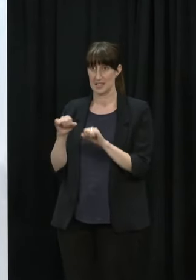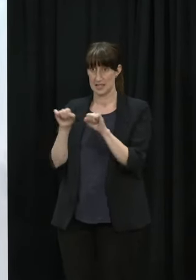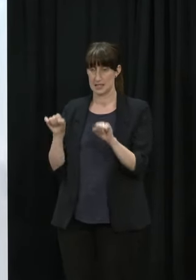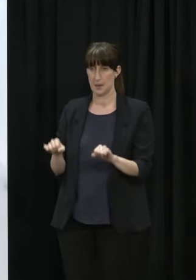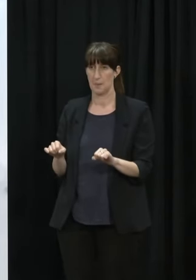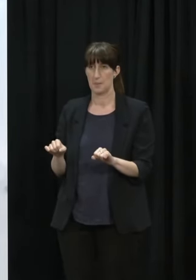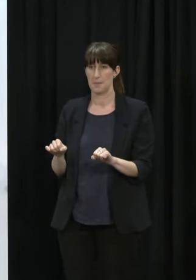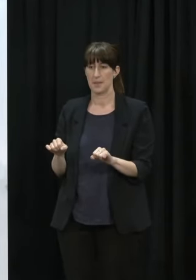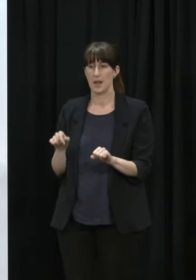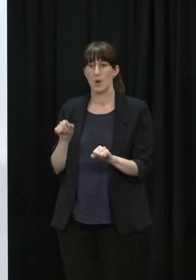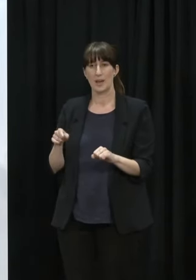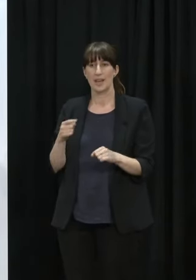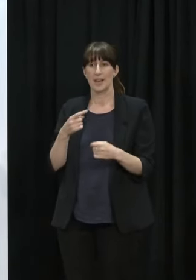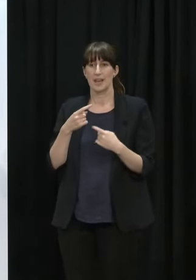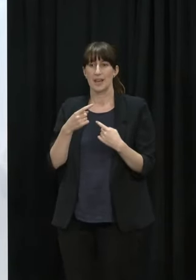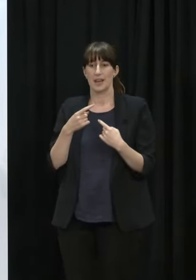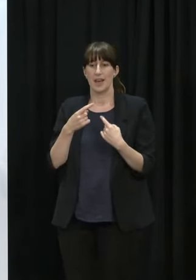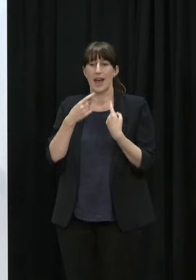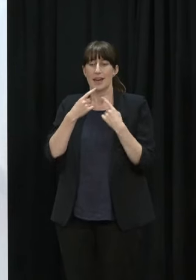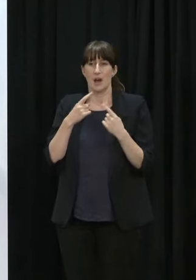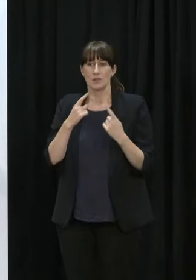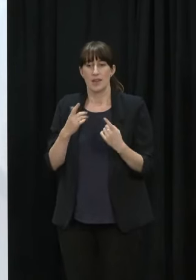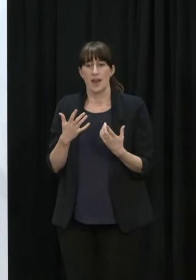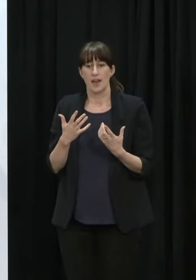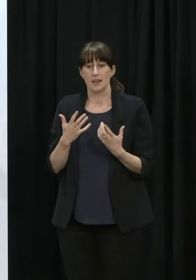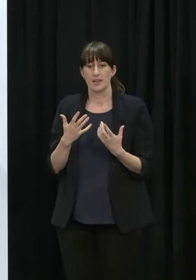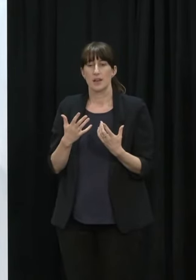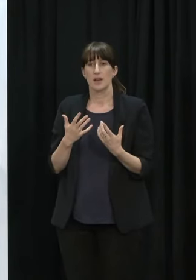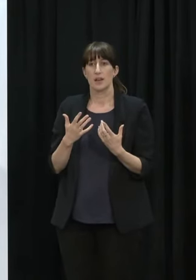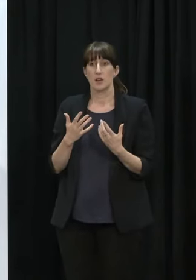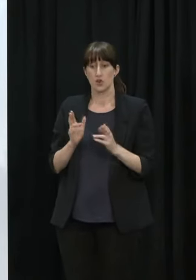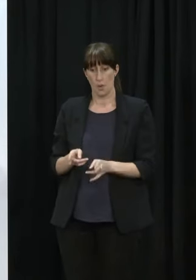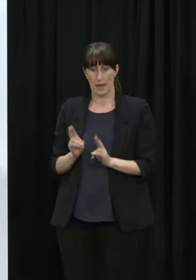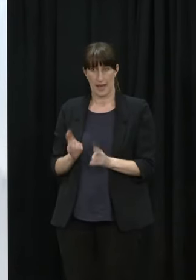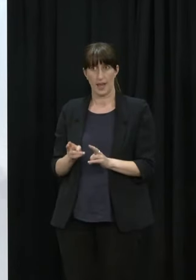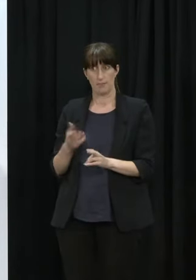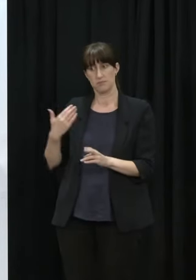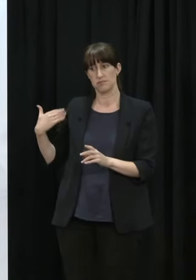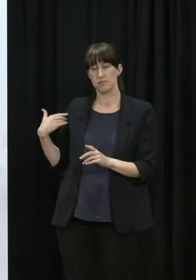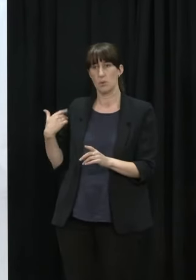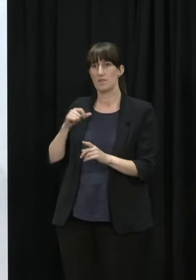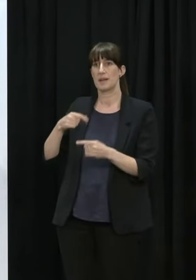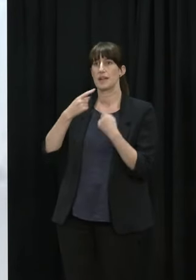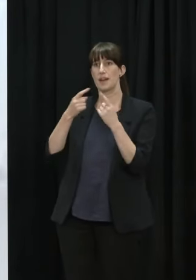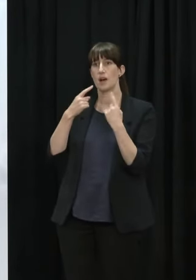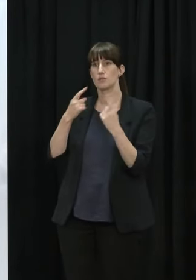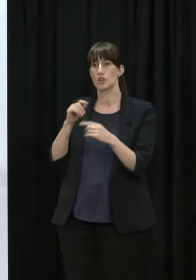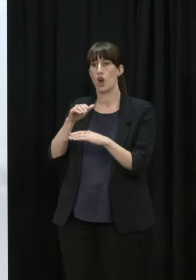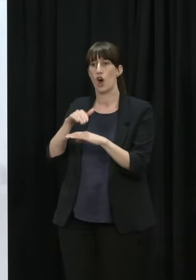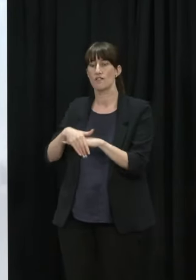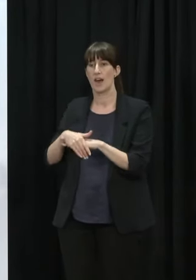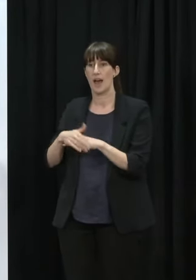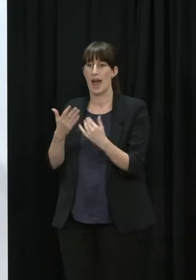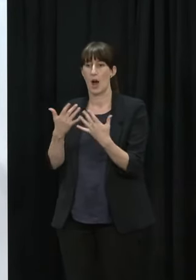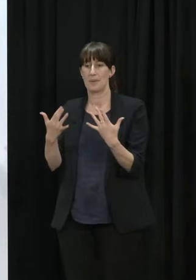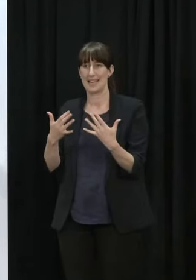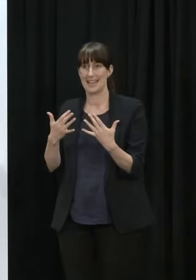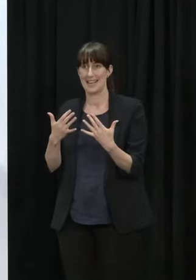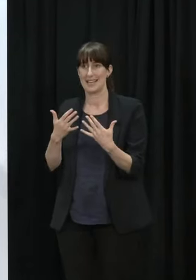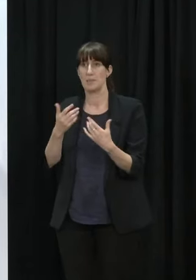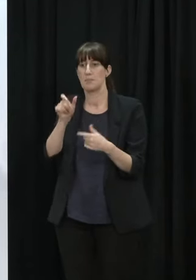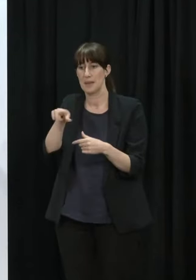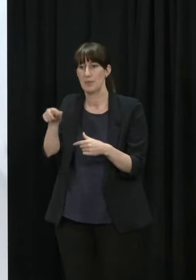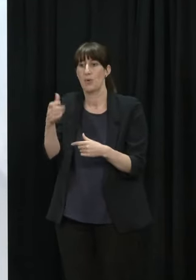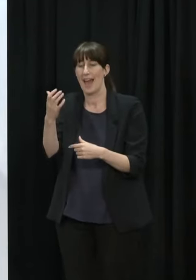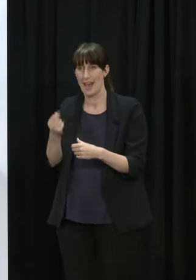numbers being the main measure to looking at things like severity of illness, the number of people in hospital, the number of people in ICU and so on Now Omicron